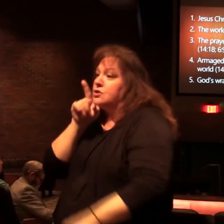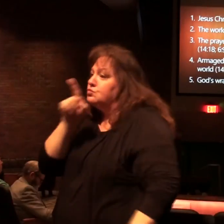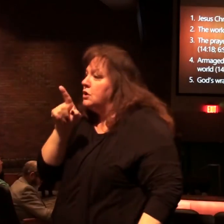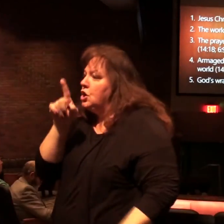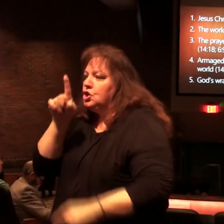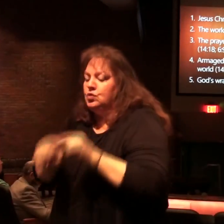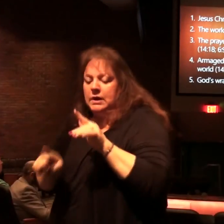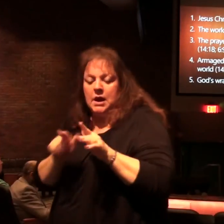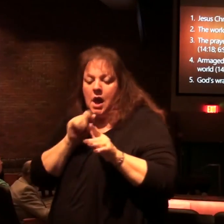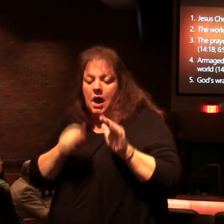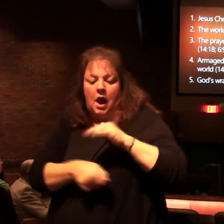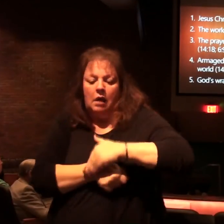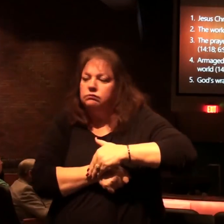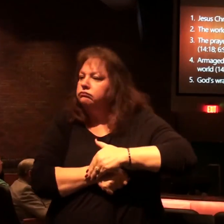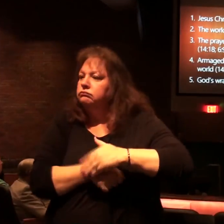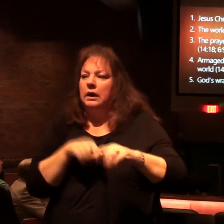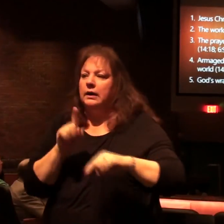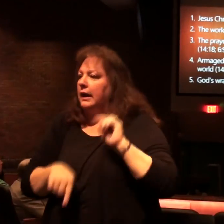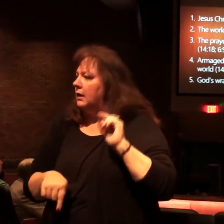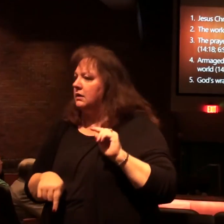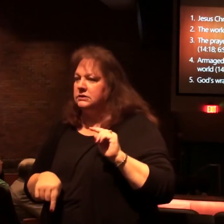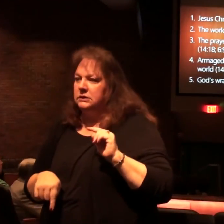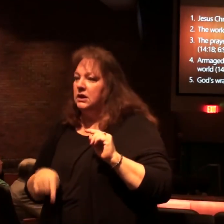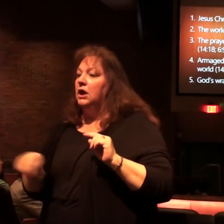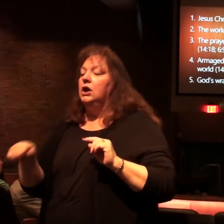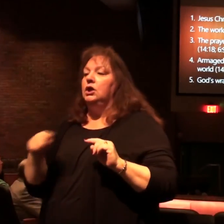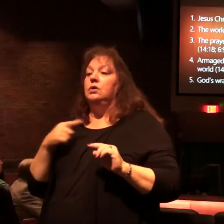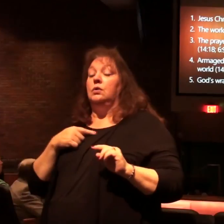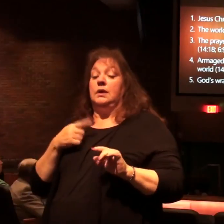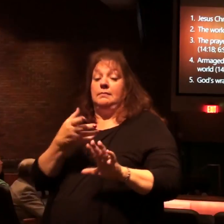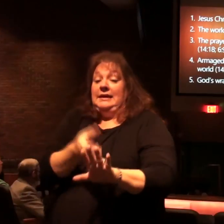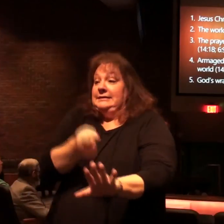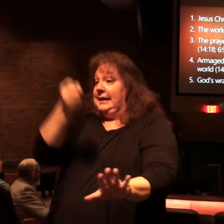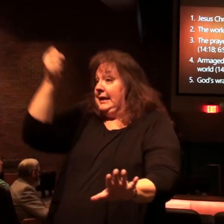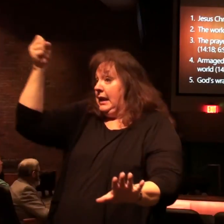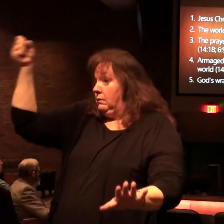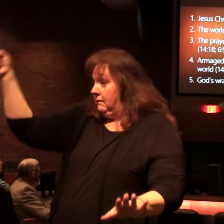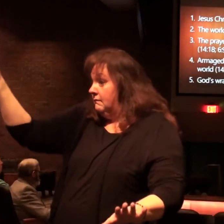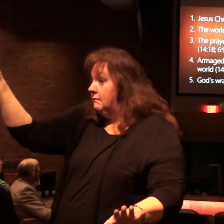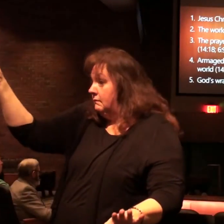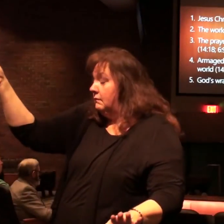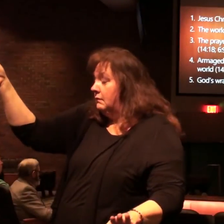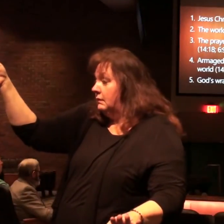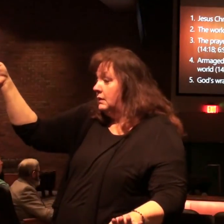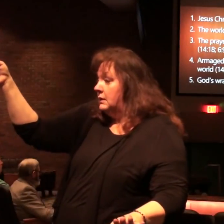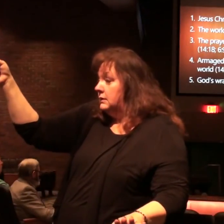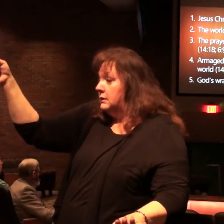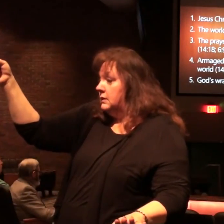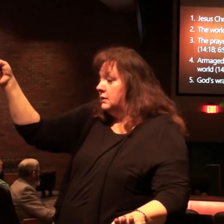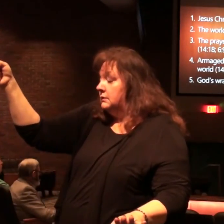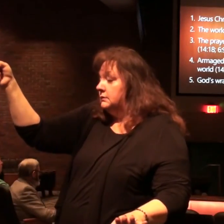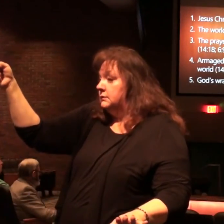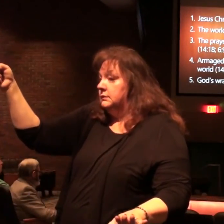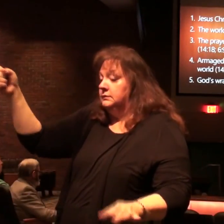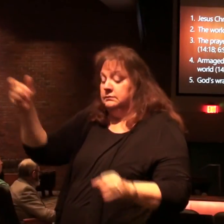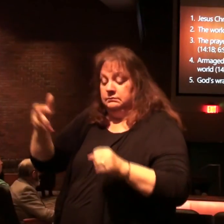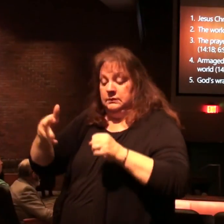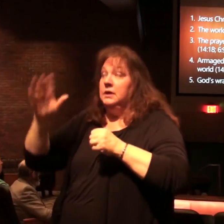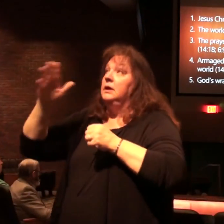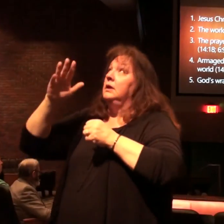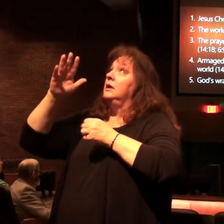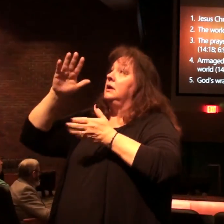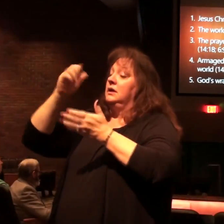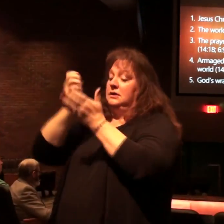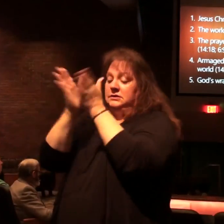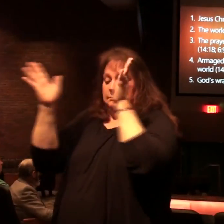escape it. You can be delivered from it by being covered by